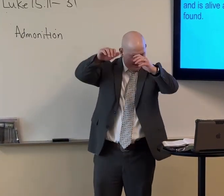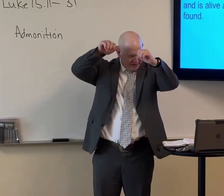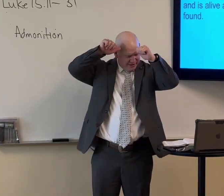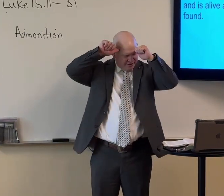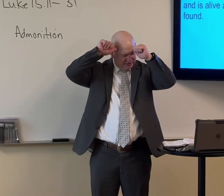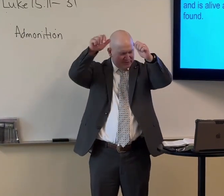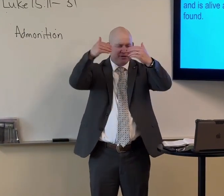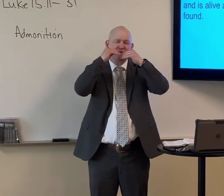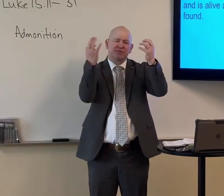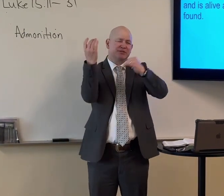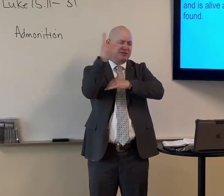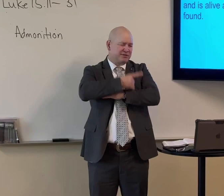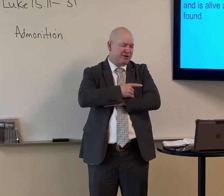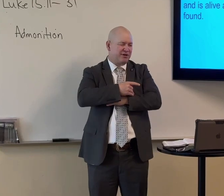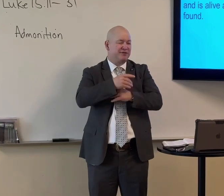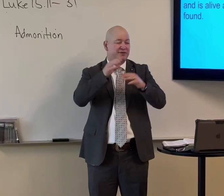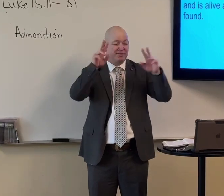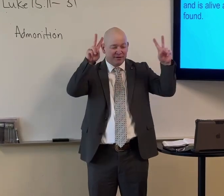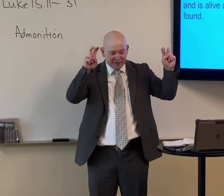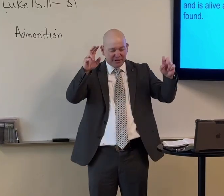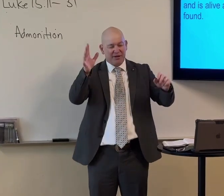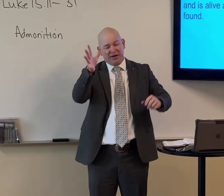Heavenly father, we thank you so much for this day.